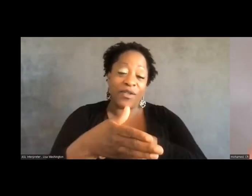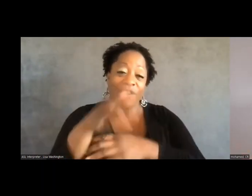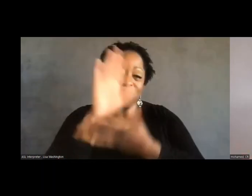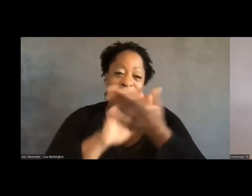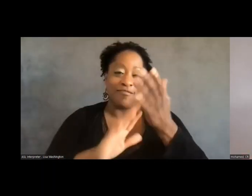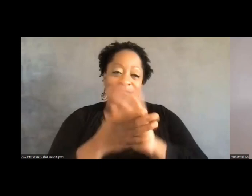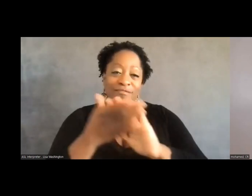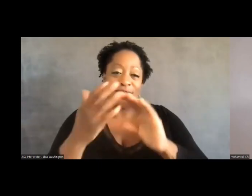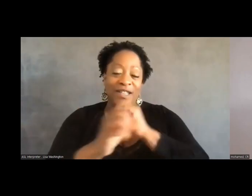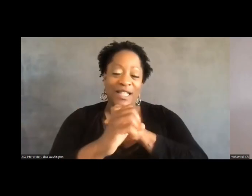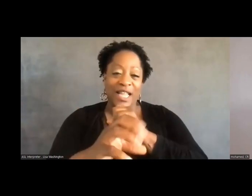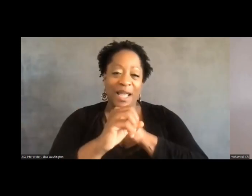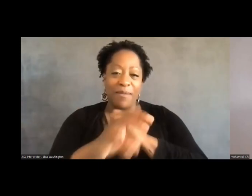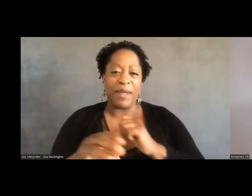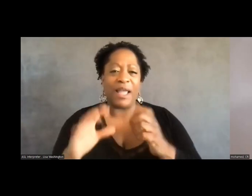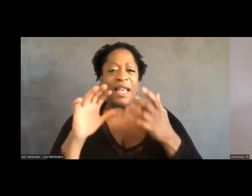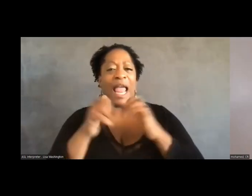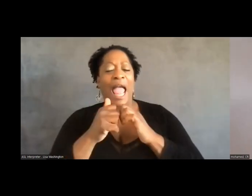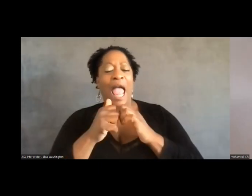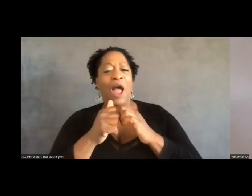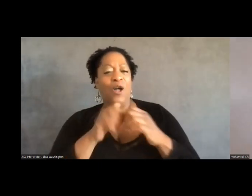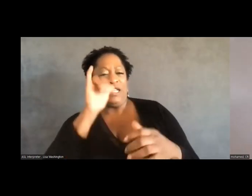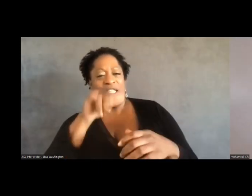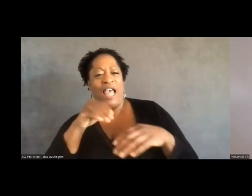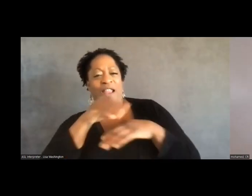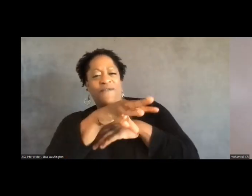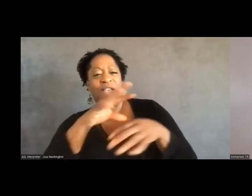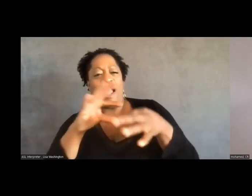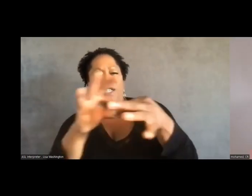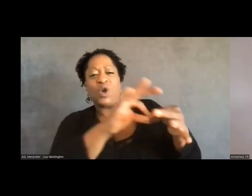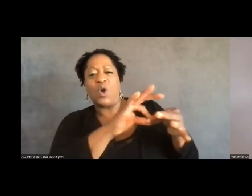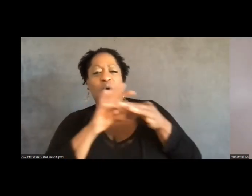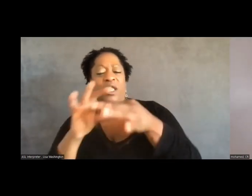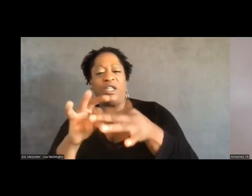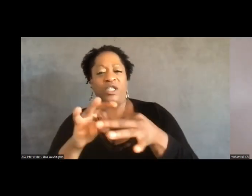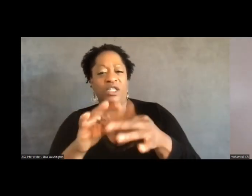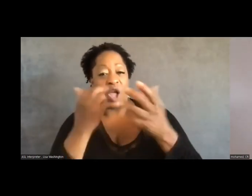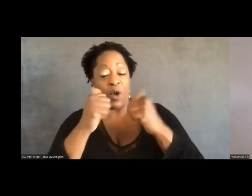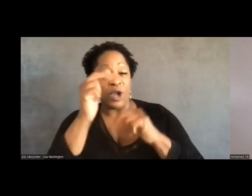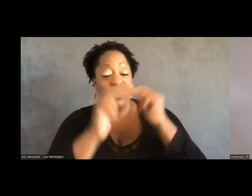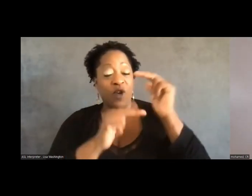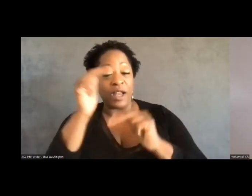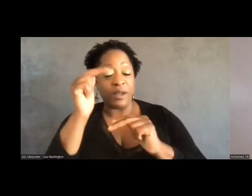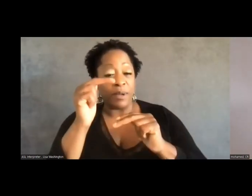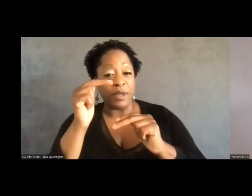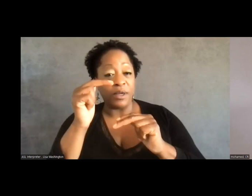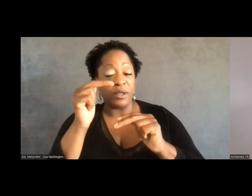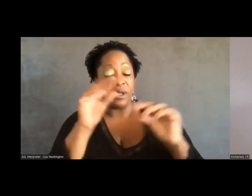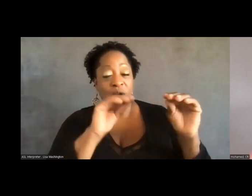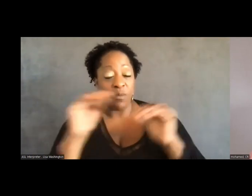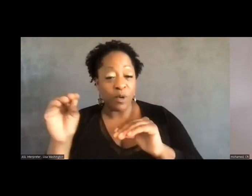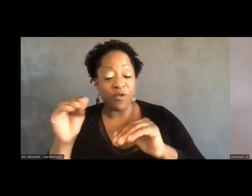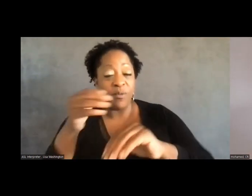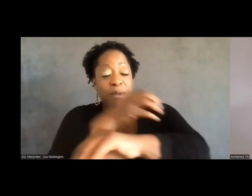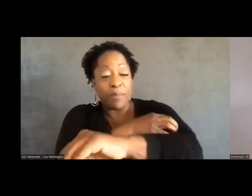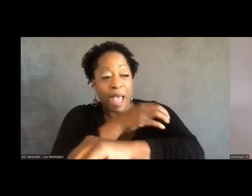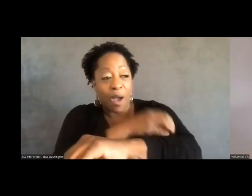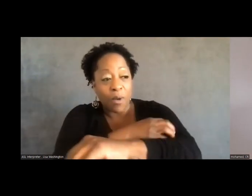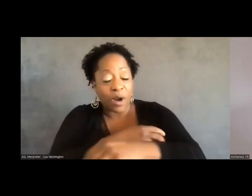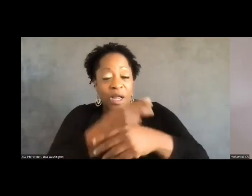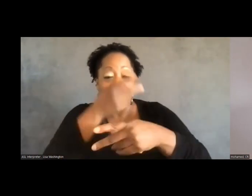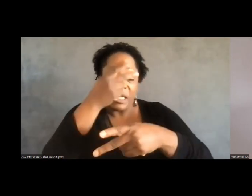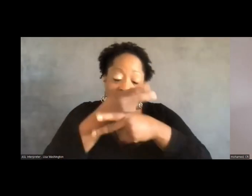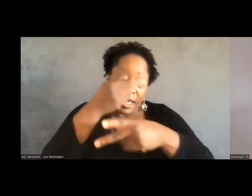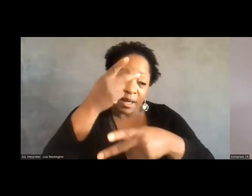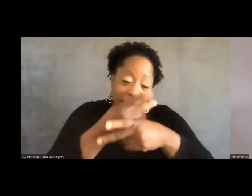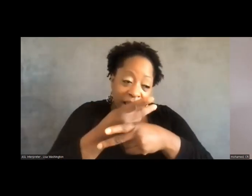could that, uh, affect coalitions? Are we trying to build movement power campaign to campaign or can the coalition